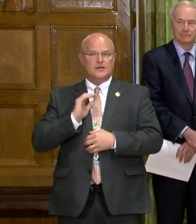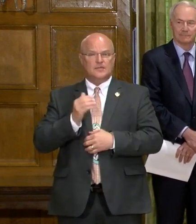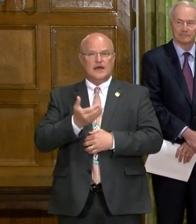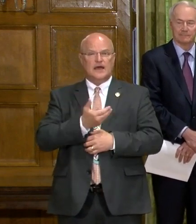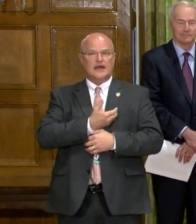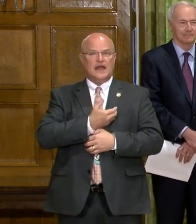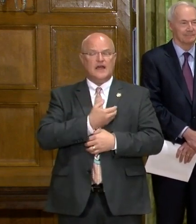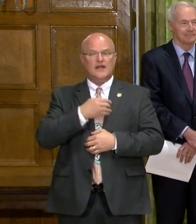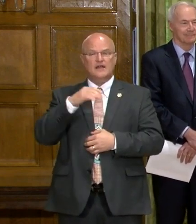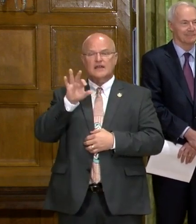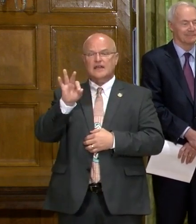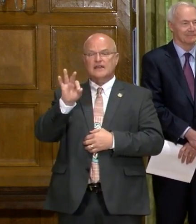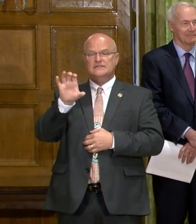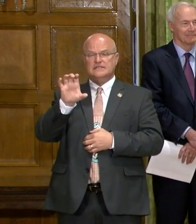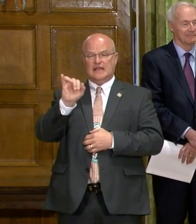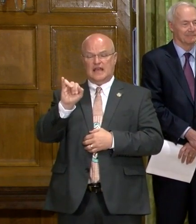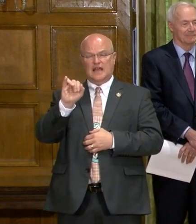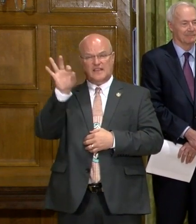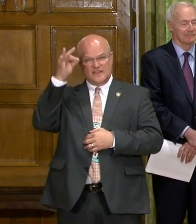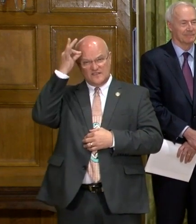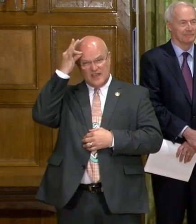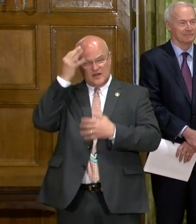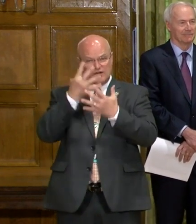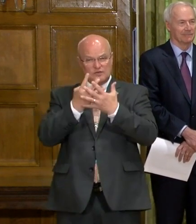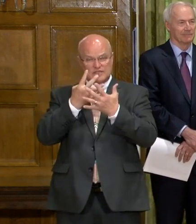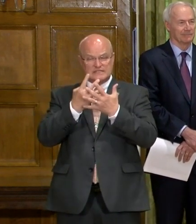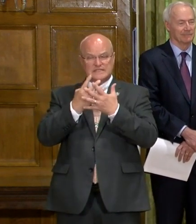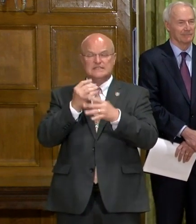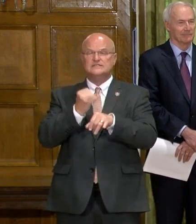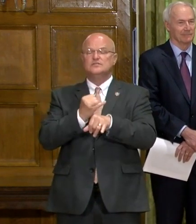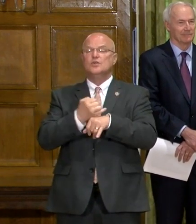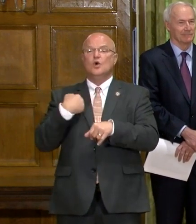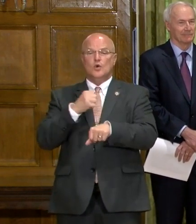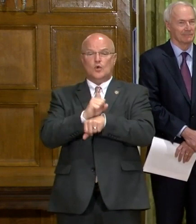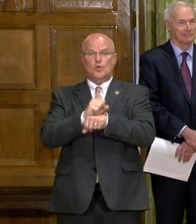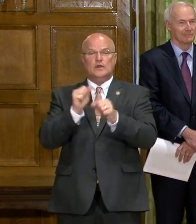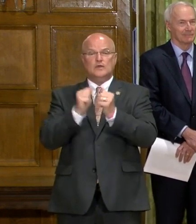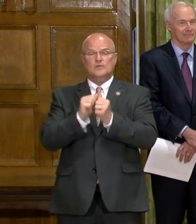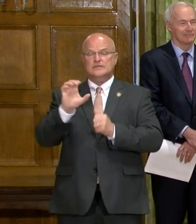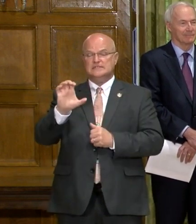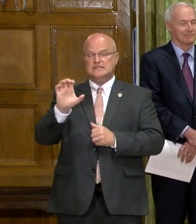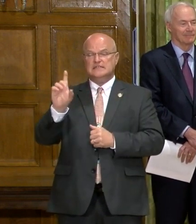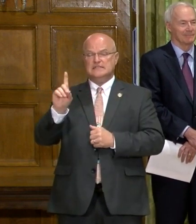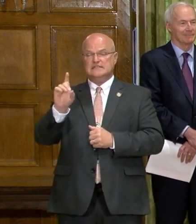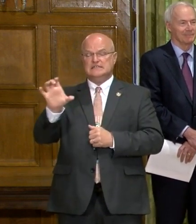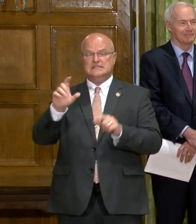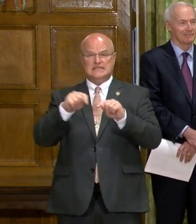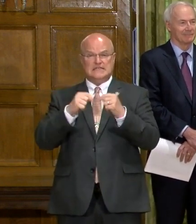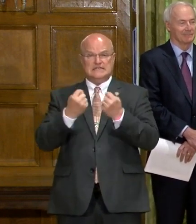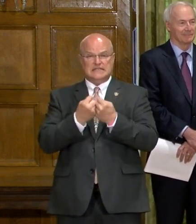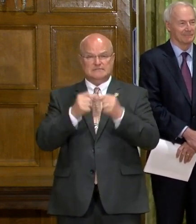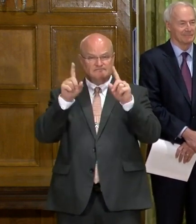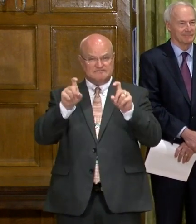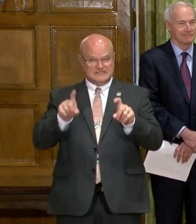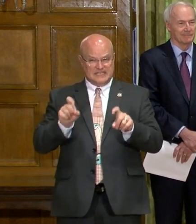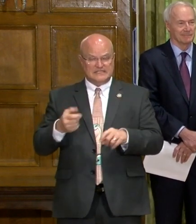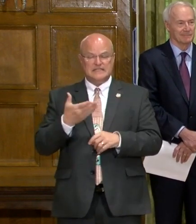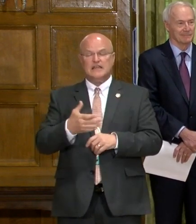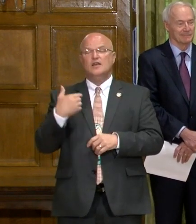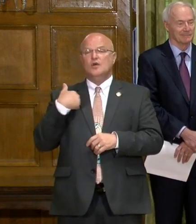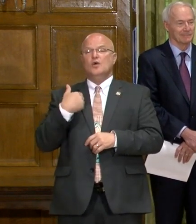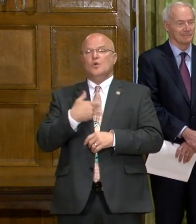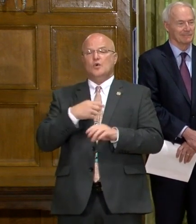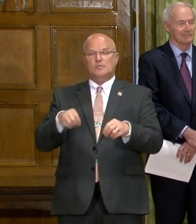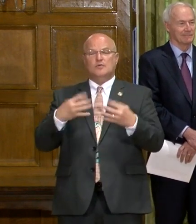on the Federal Correctional Institute. Um, uh, we are working with the CDC team that is there doing the testing. Uh,